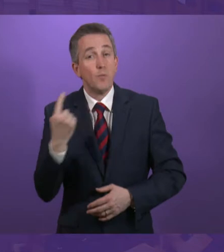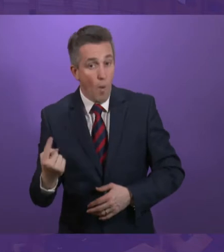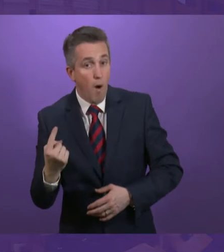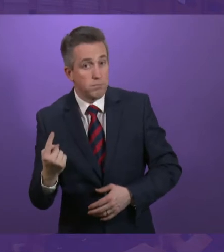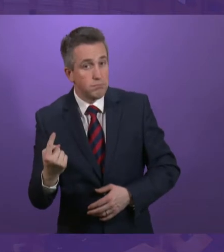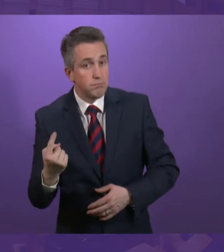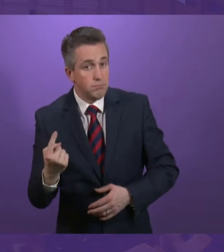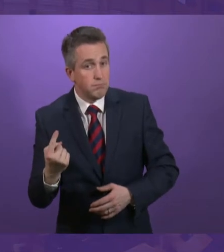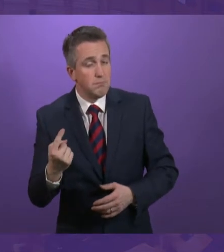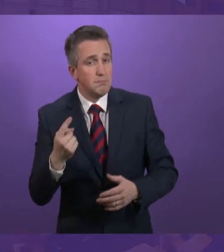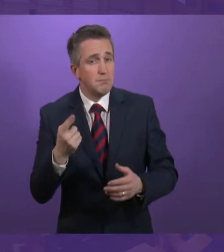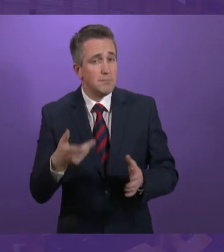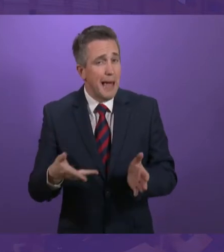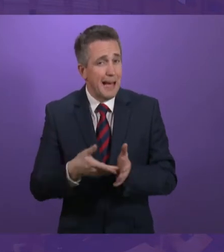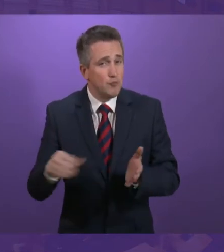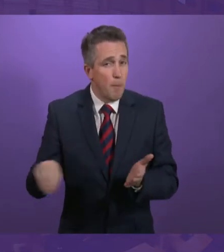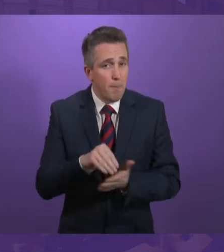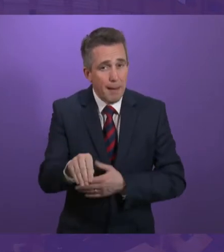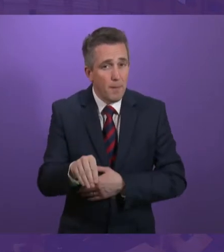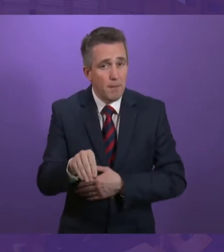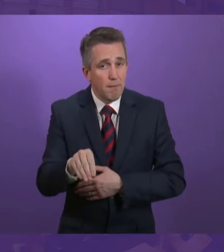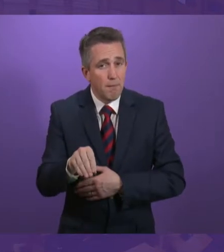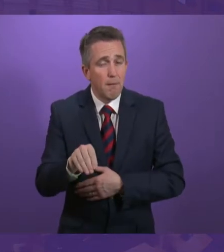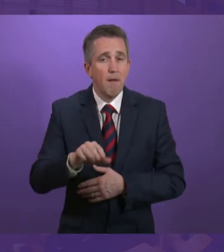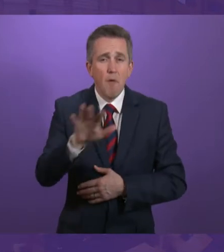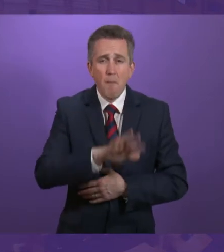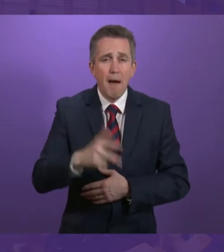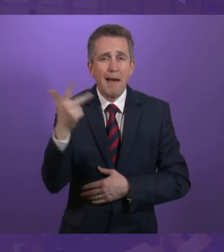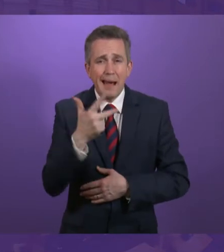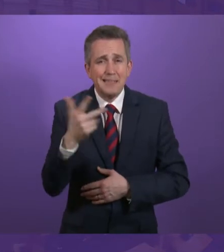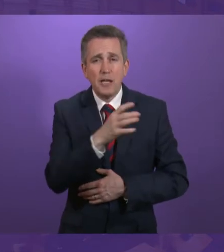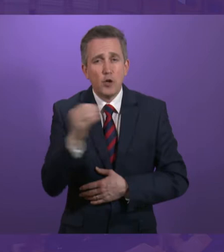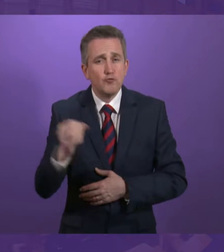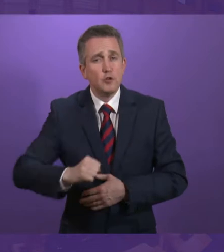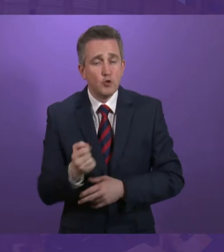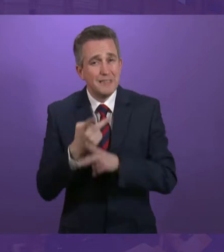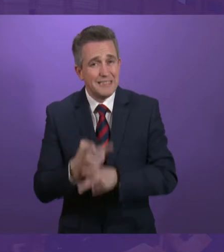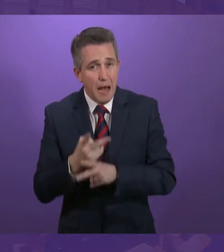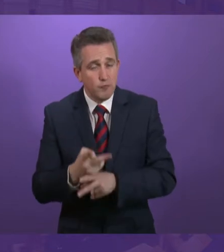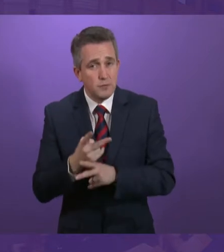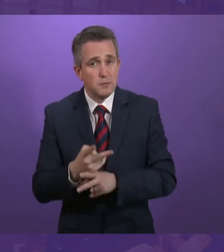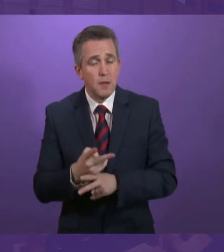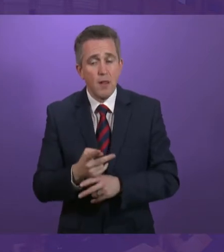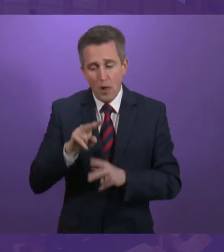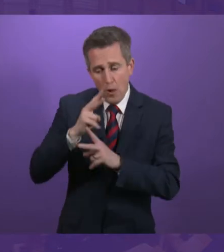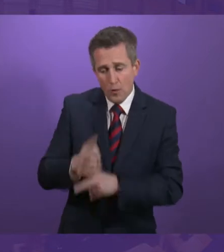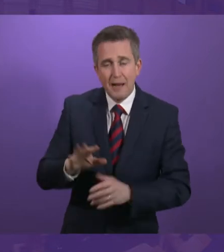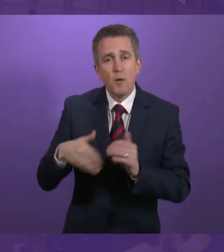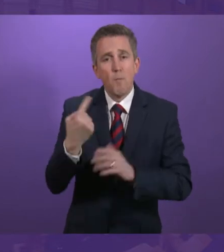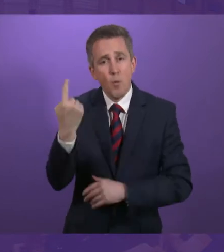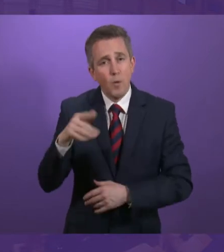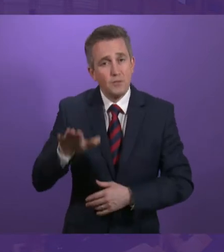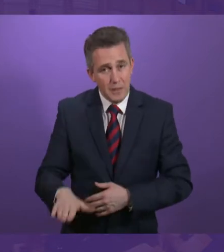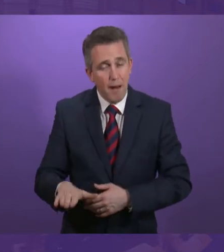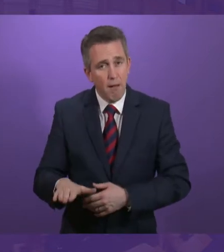am pleased to say that we will introduce an additional payment for the estimated 1,800 Scottish carers who look after more than one disabled child, recognising the